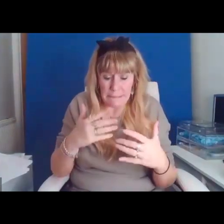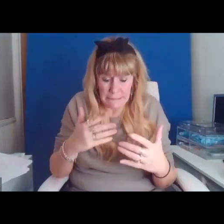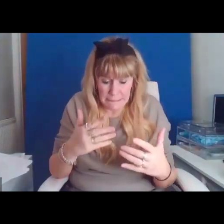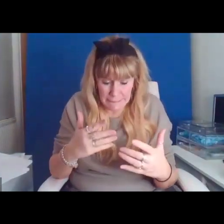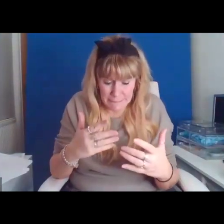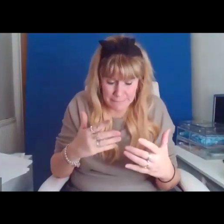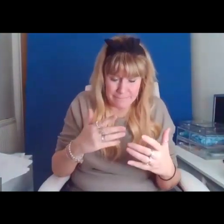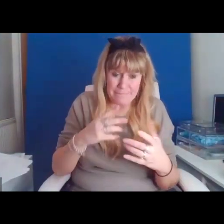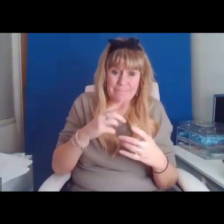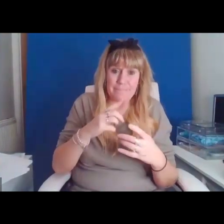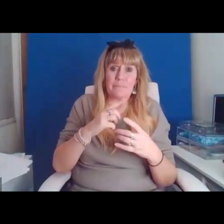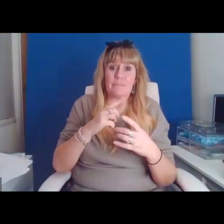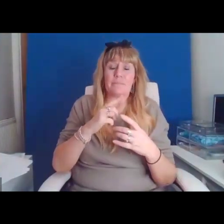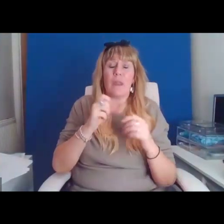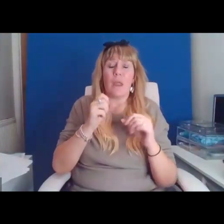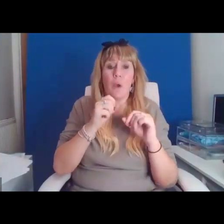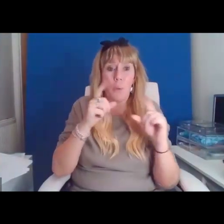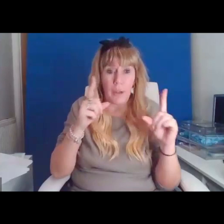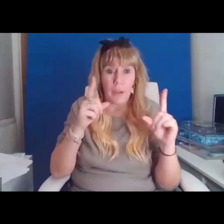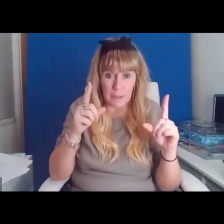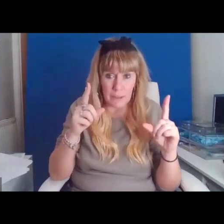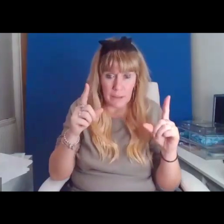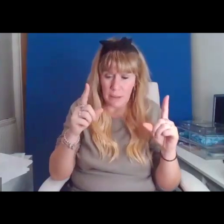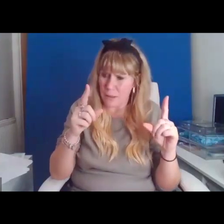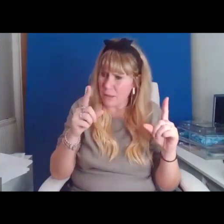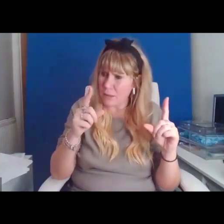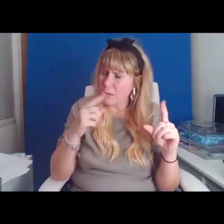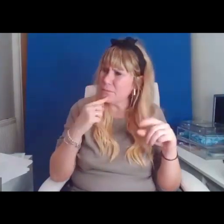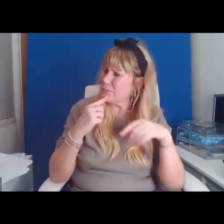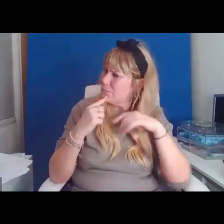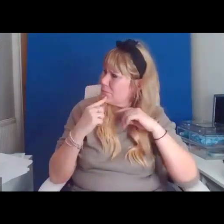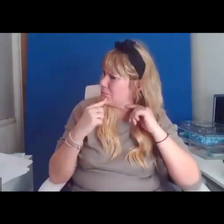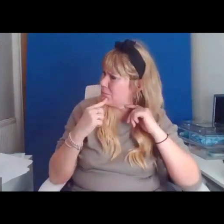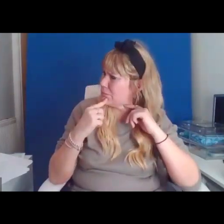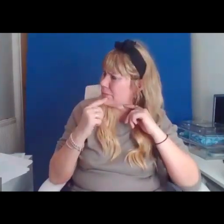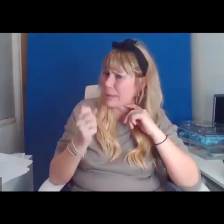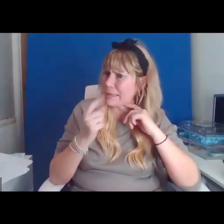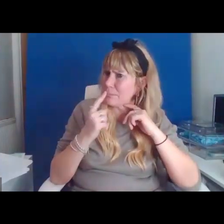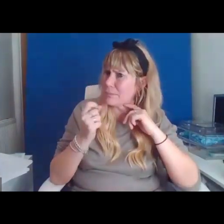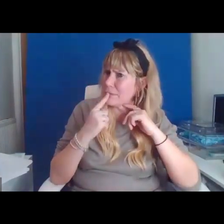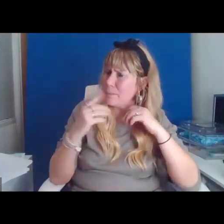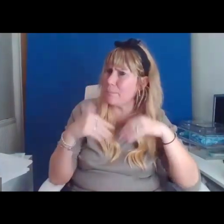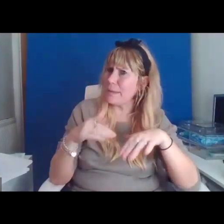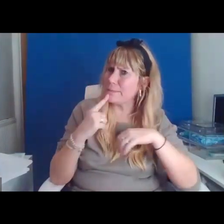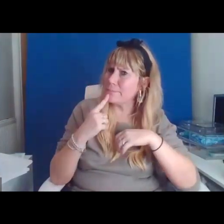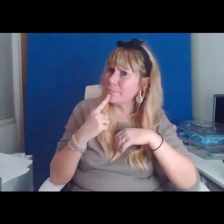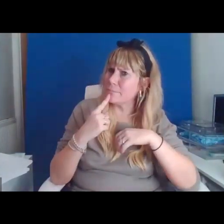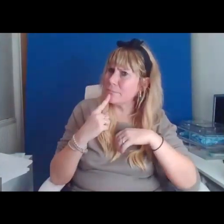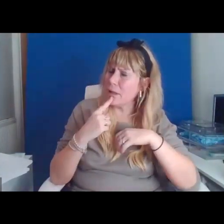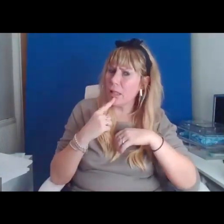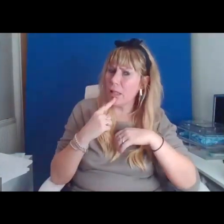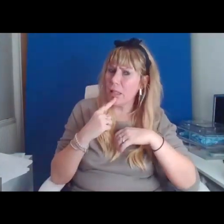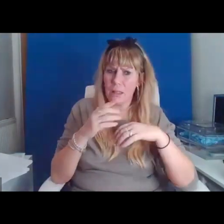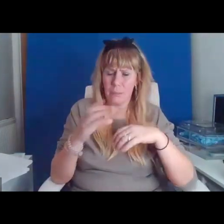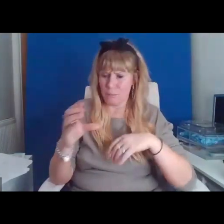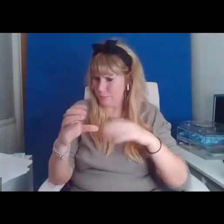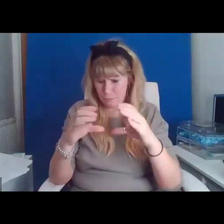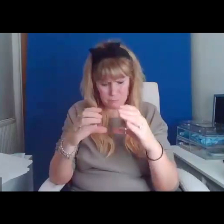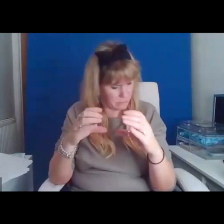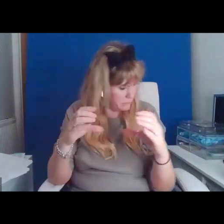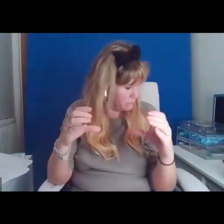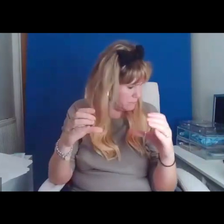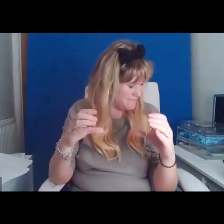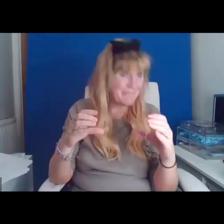jerk awake. Have I taken my pill? The box in my hand, no tick on the